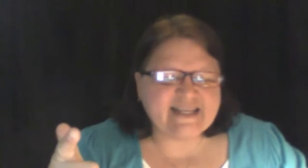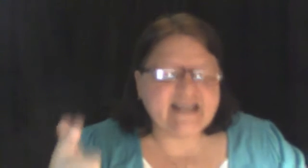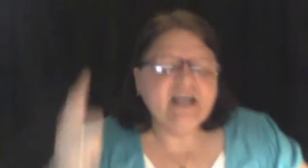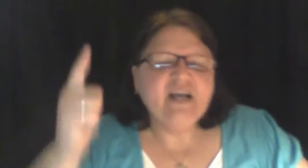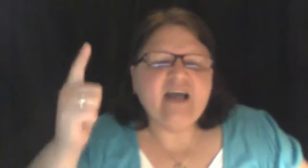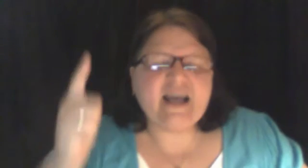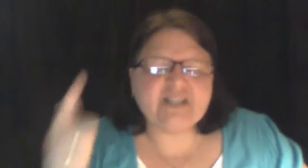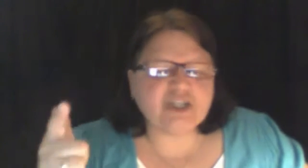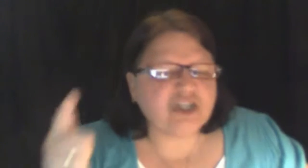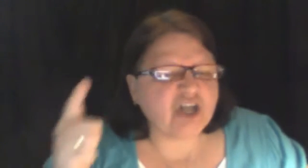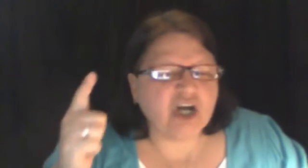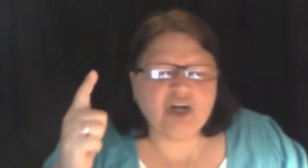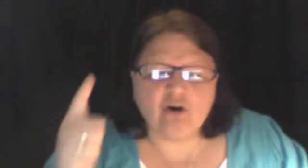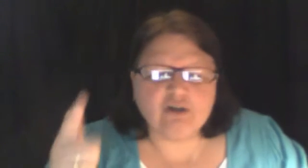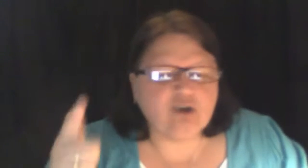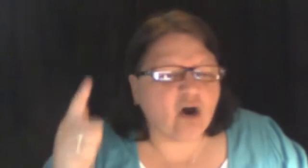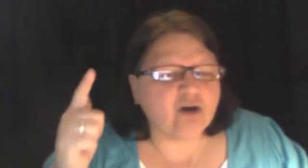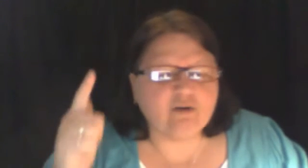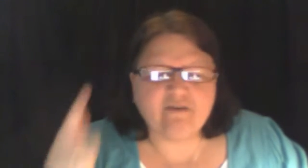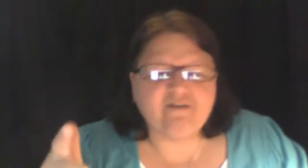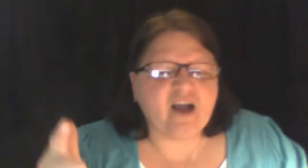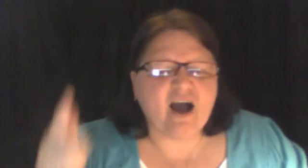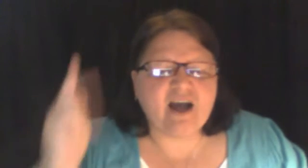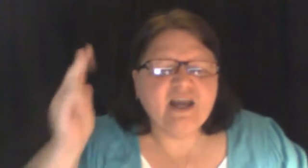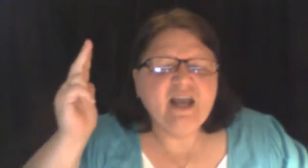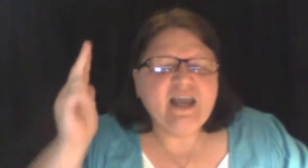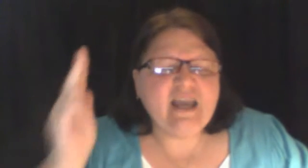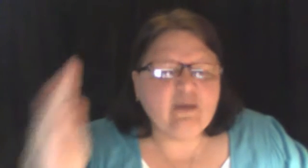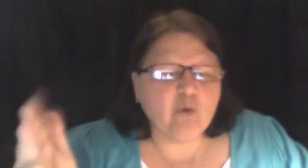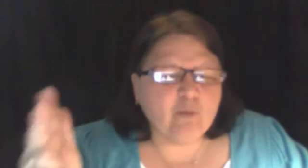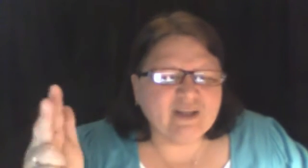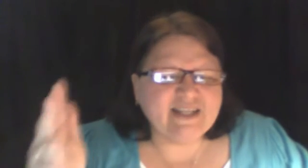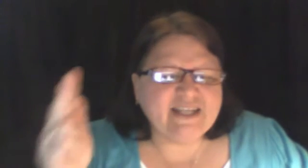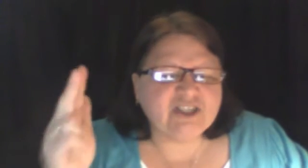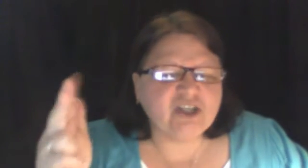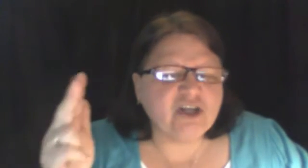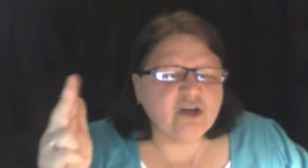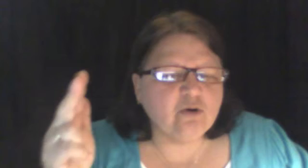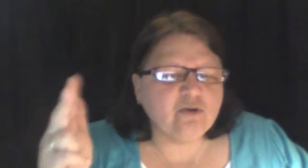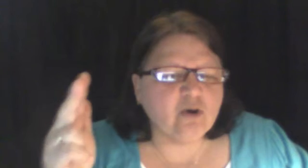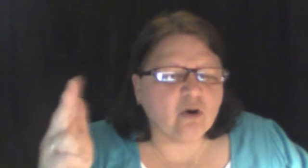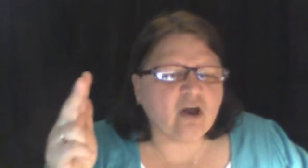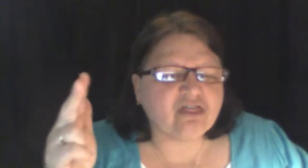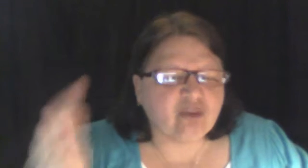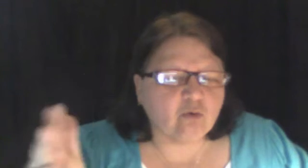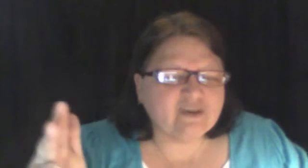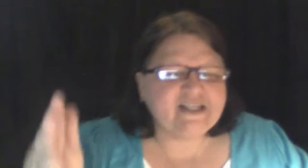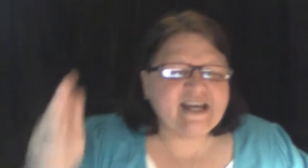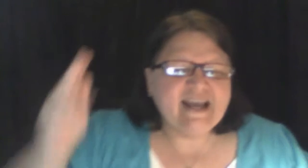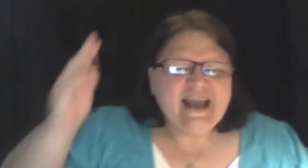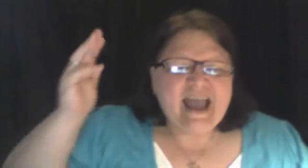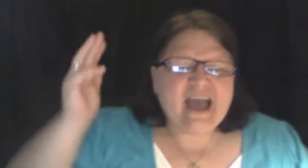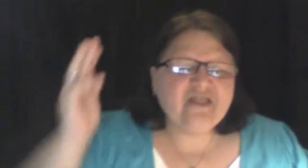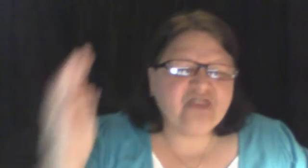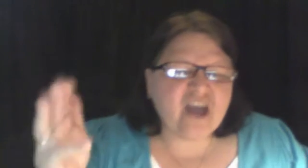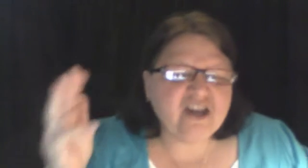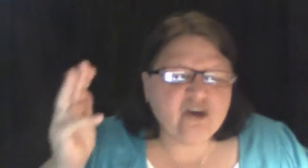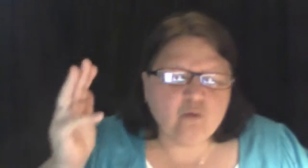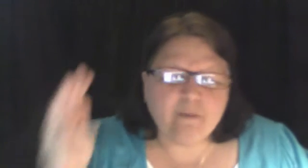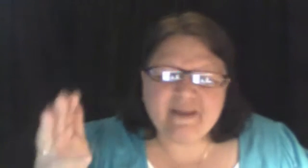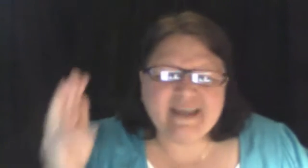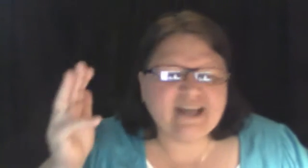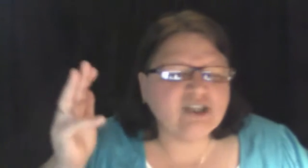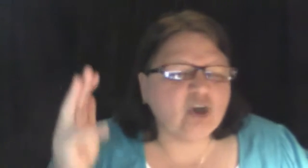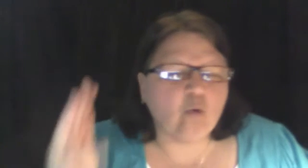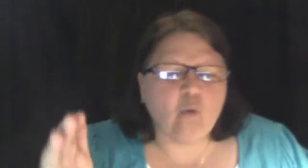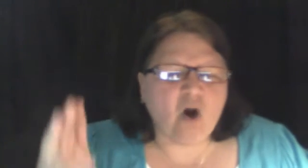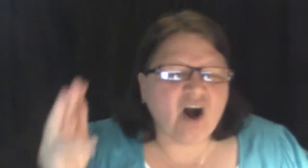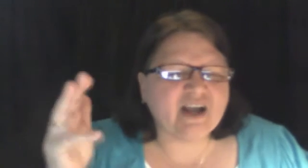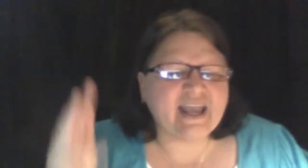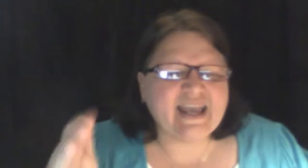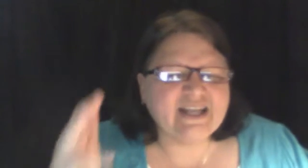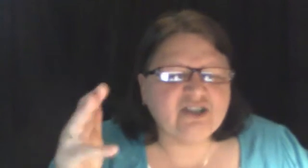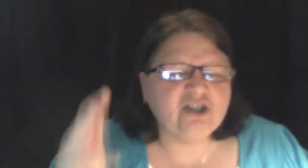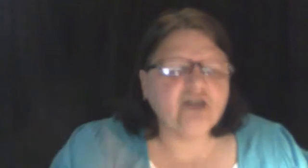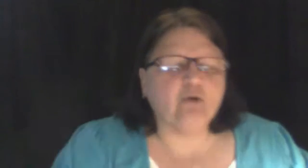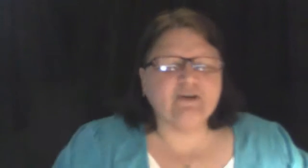as a son or daughter of God. He will release to you your authority, and then you will begin to walk into your